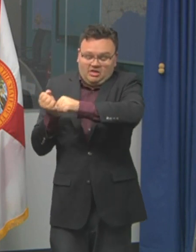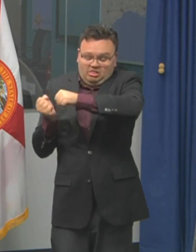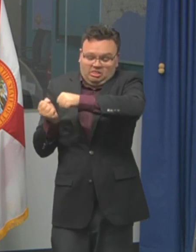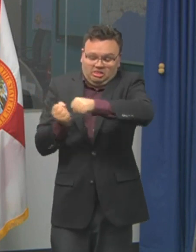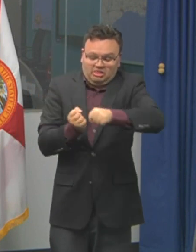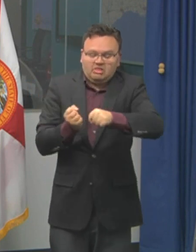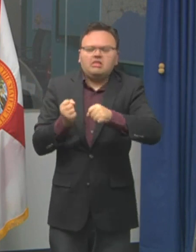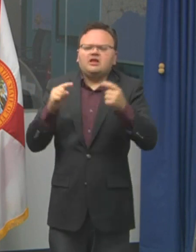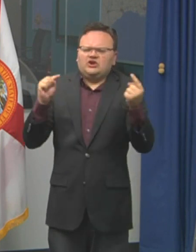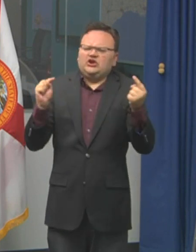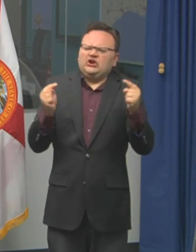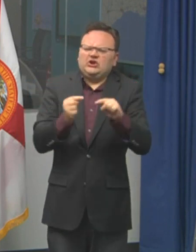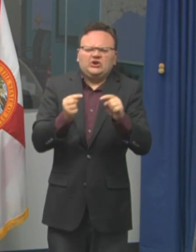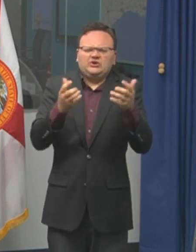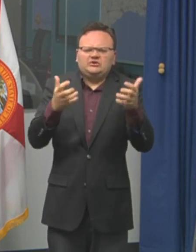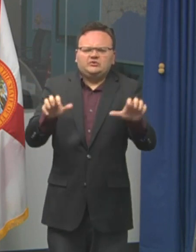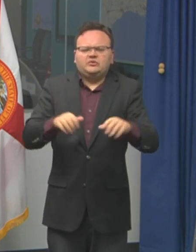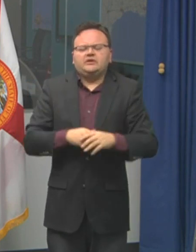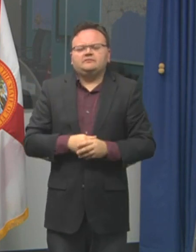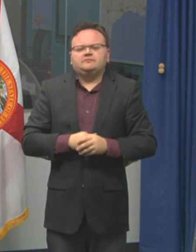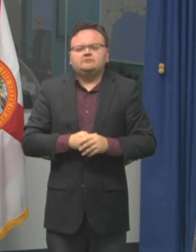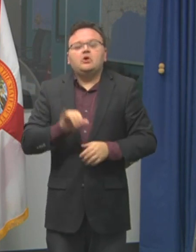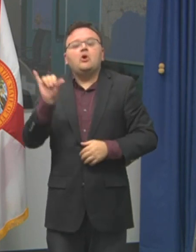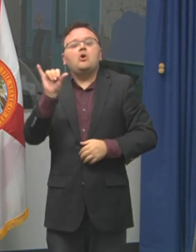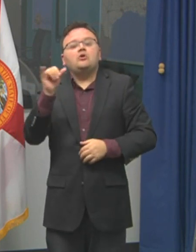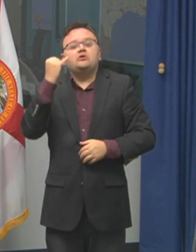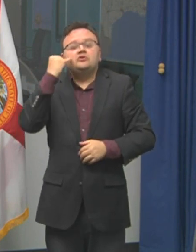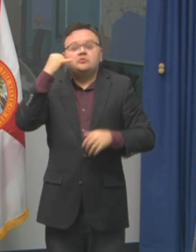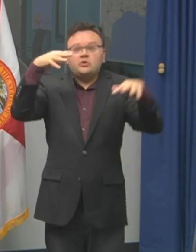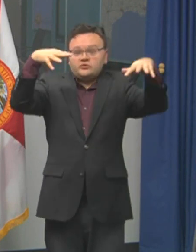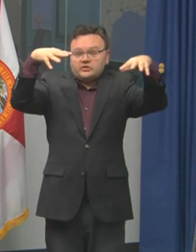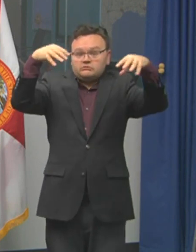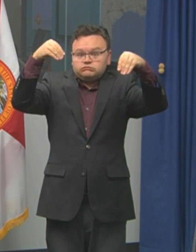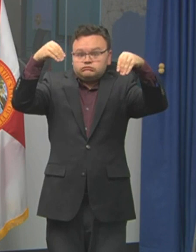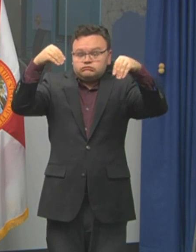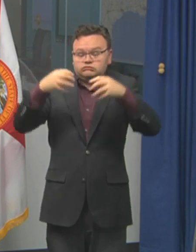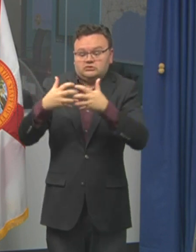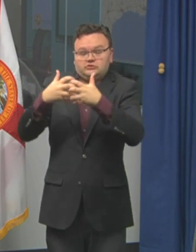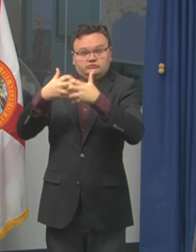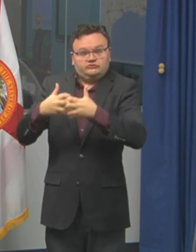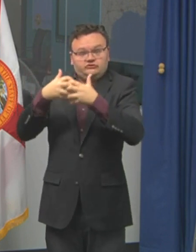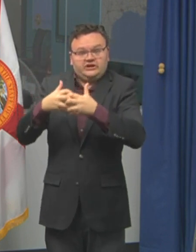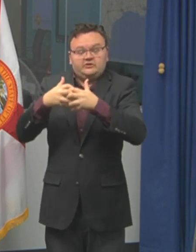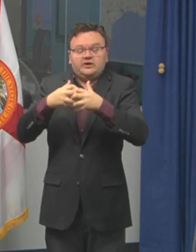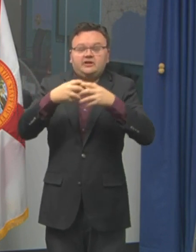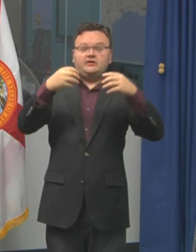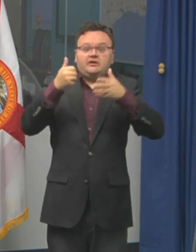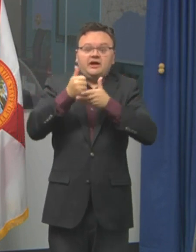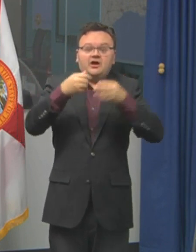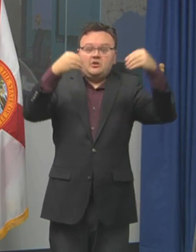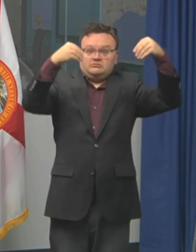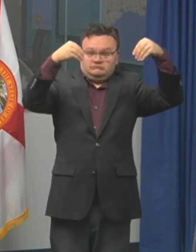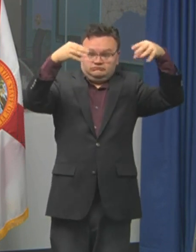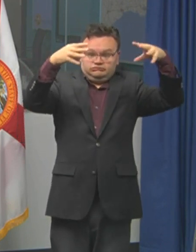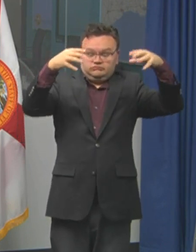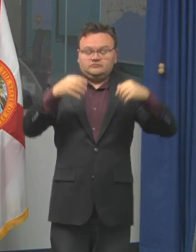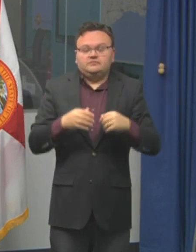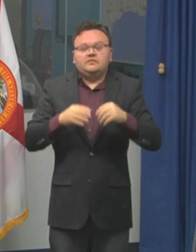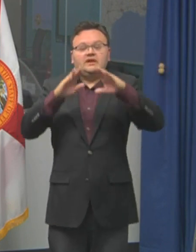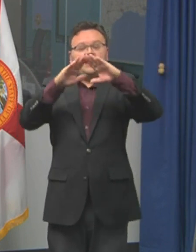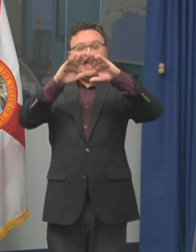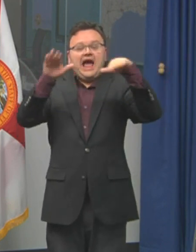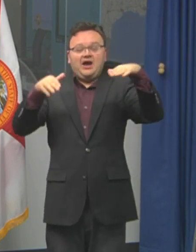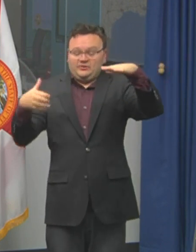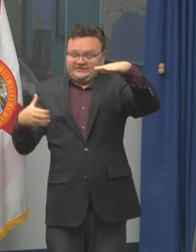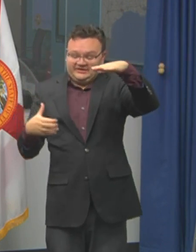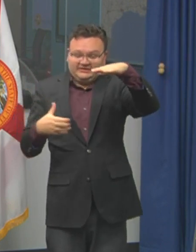generator, please make sure to use it appropriately. The exhaust must go to open air and not inside your home,